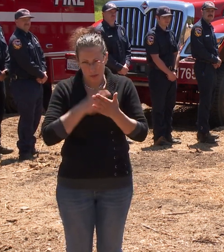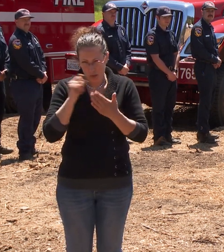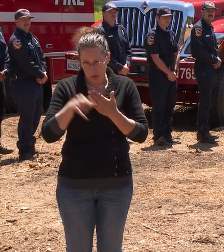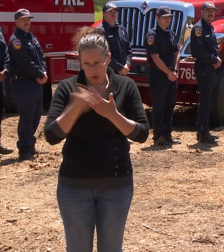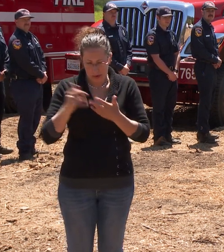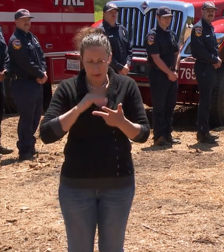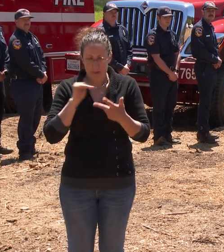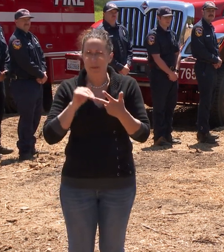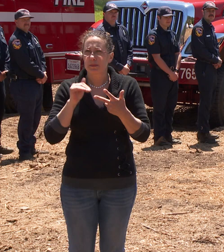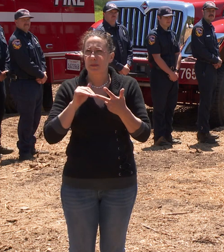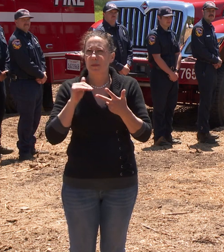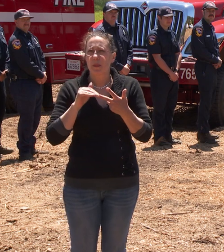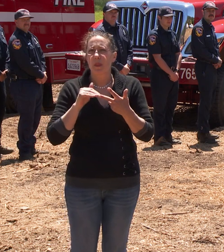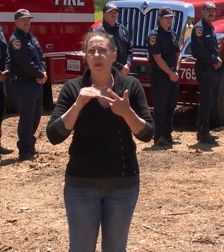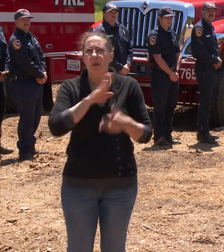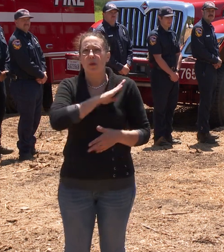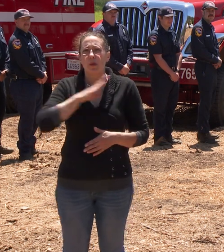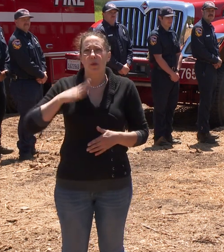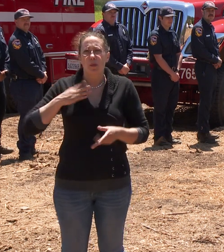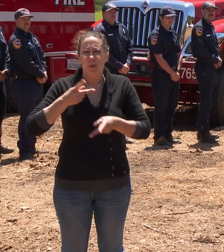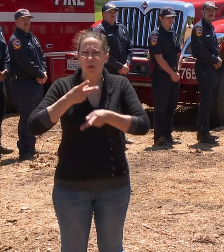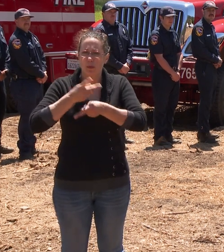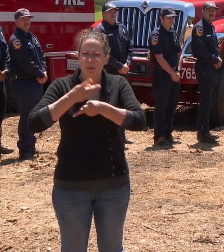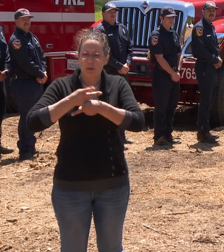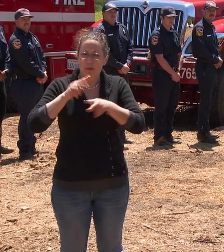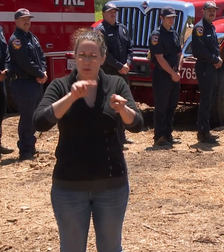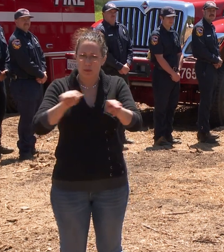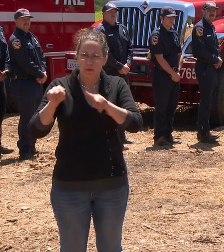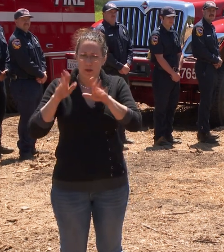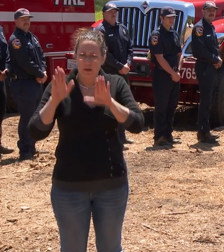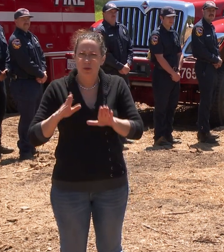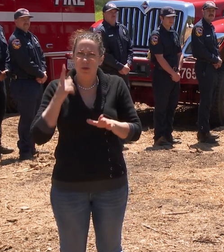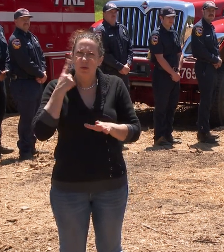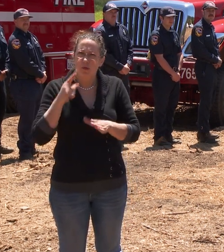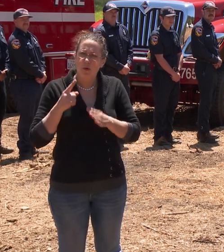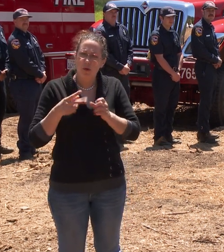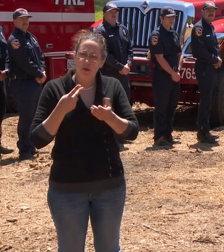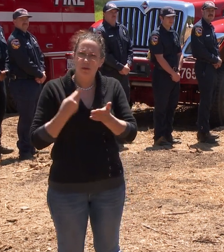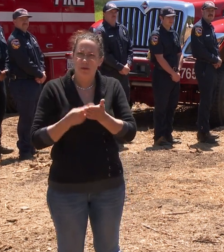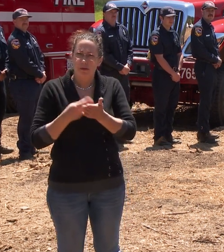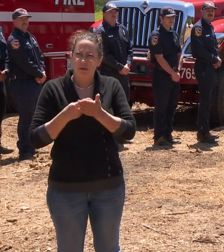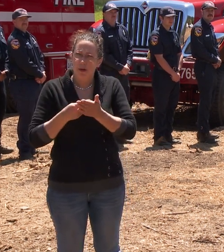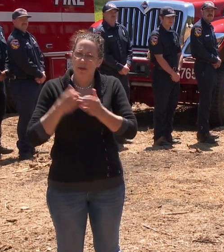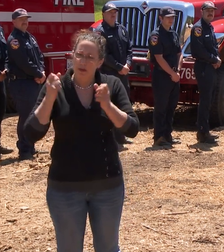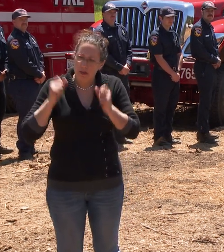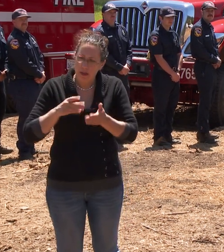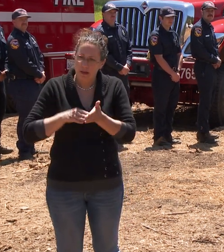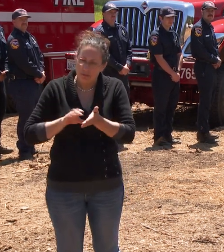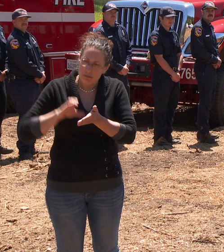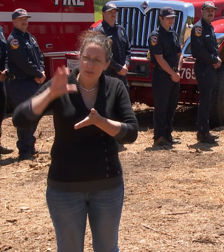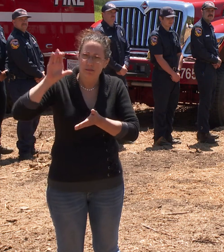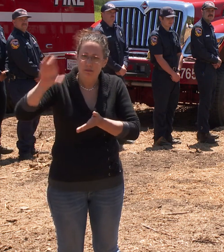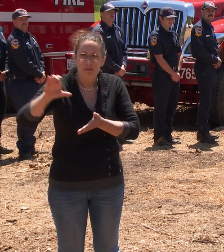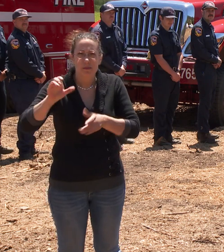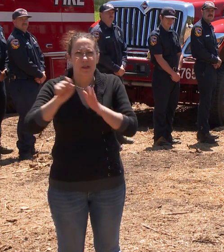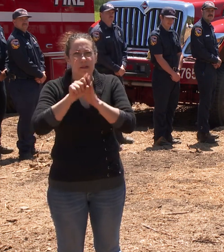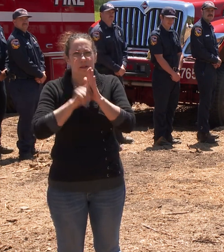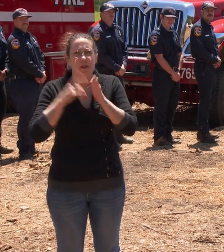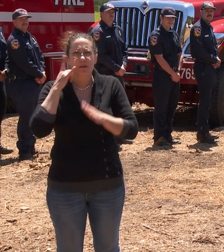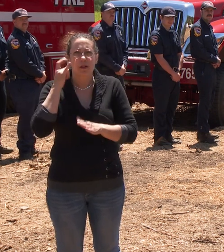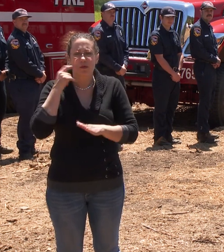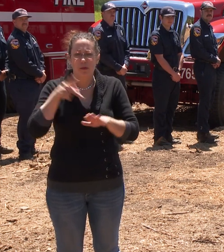thank the San Mateo County Board of Supervisors for appropriating Measure K funds for fuel reduction work in our park system and to the state of California for